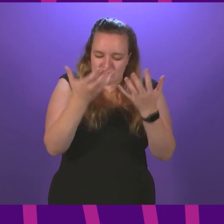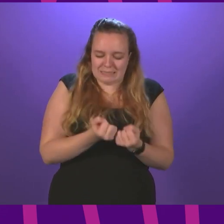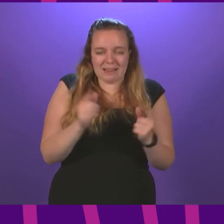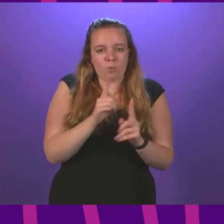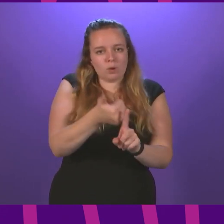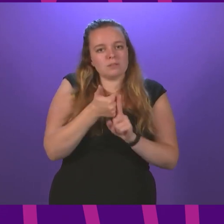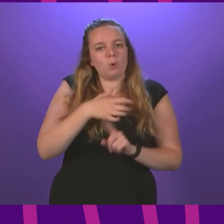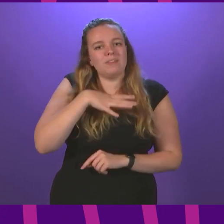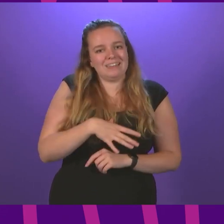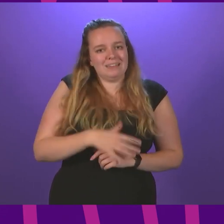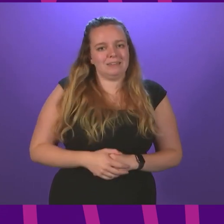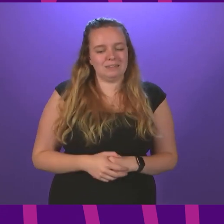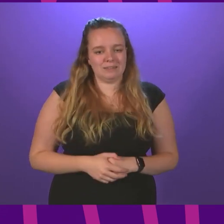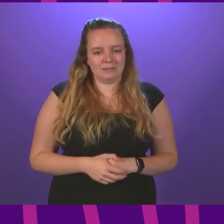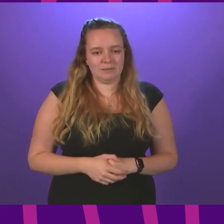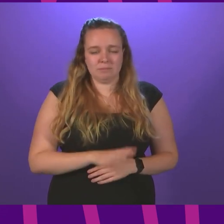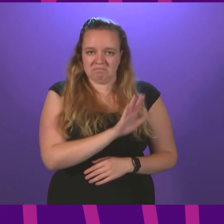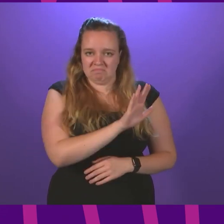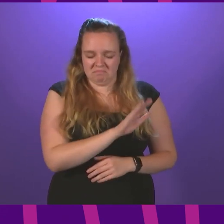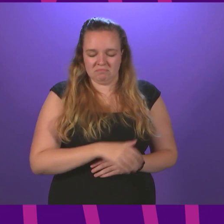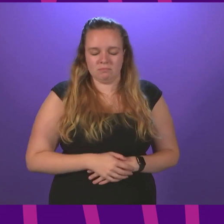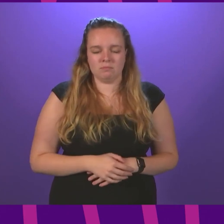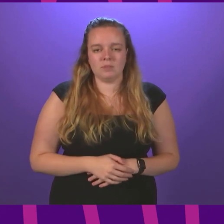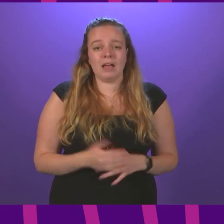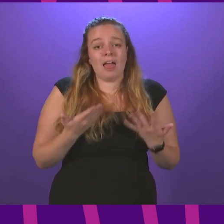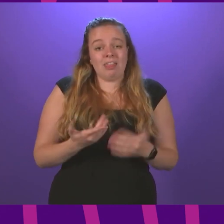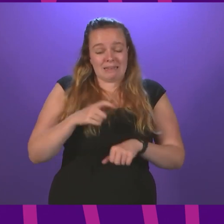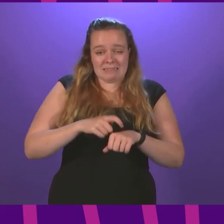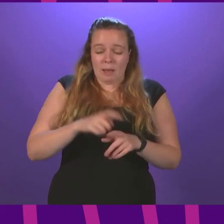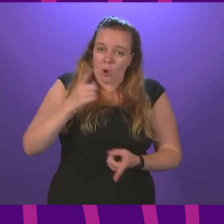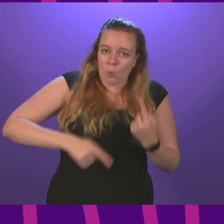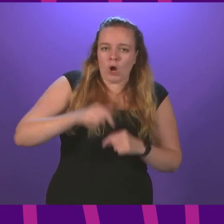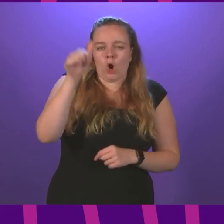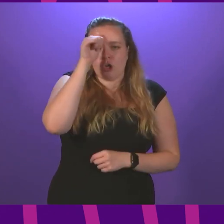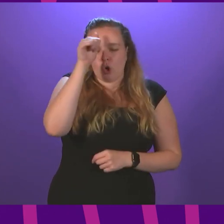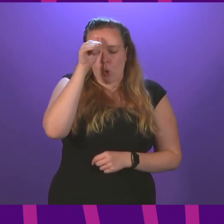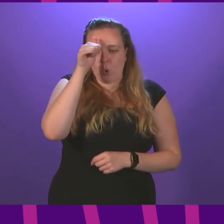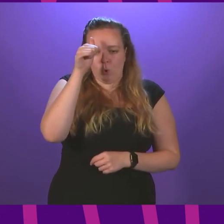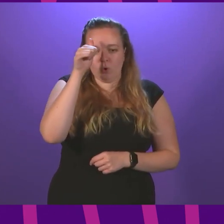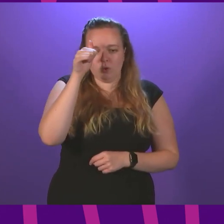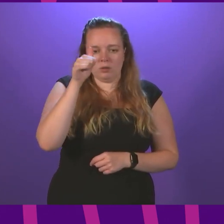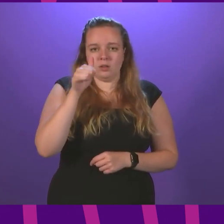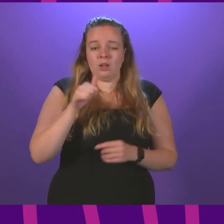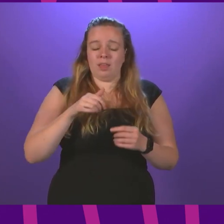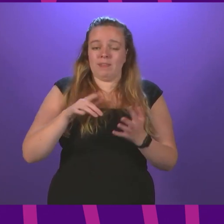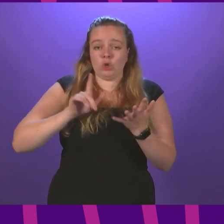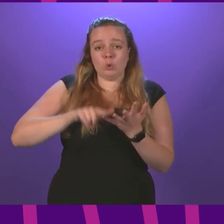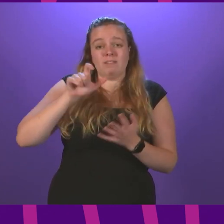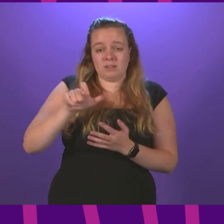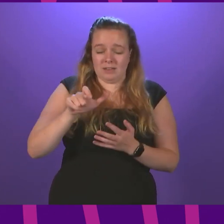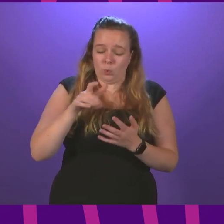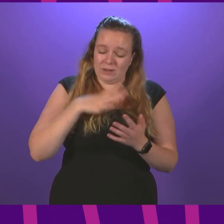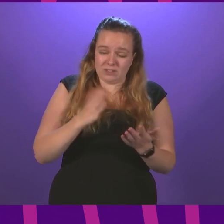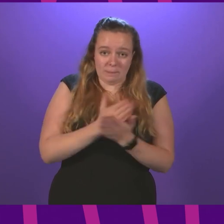support they required. Not at the moment. At this time, we all know that we need to see that universal credit is